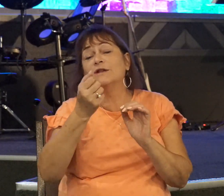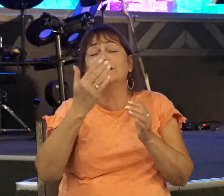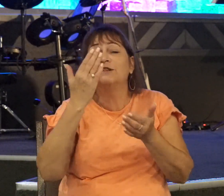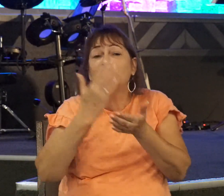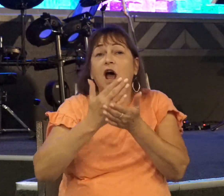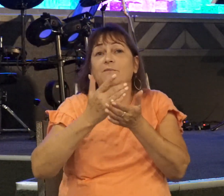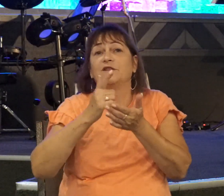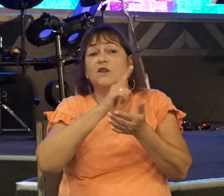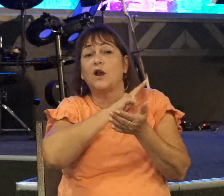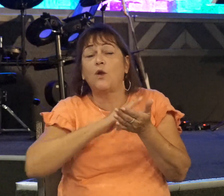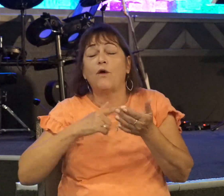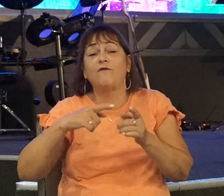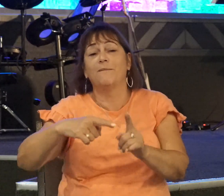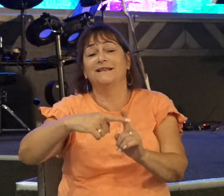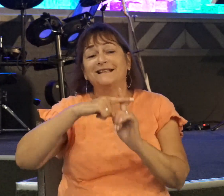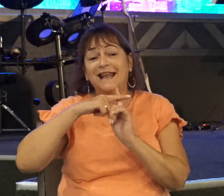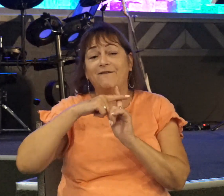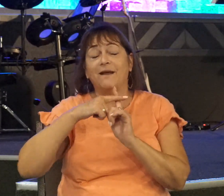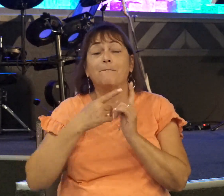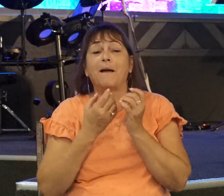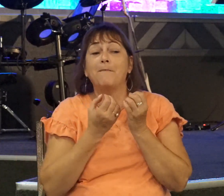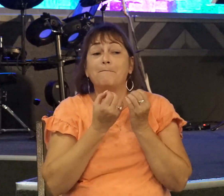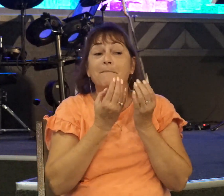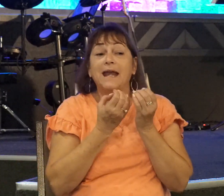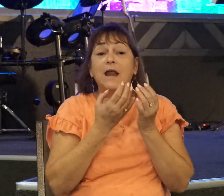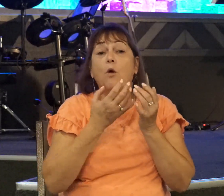from saving by many or by few.